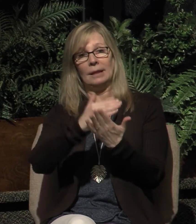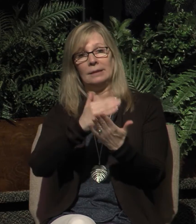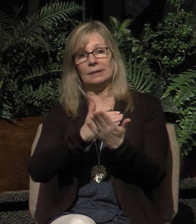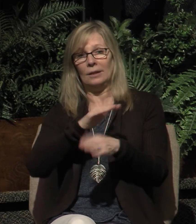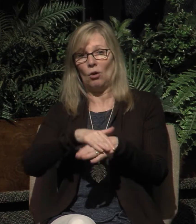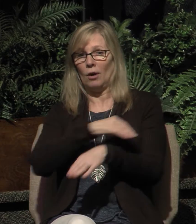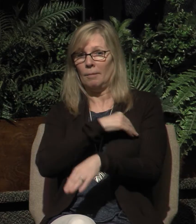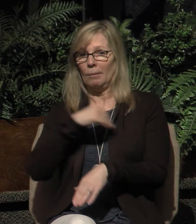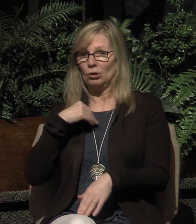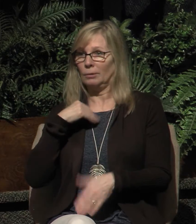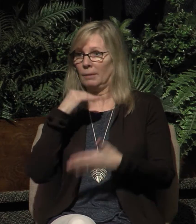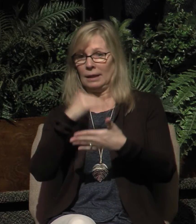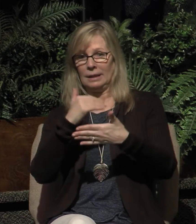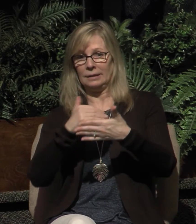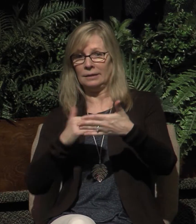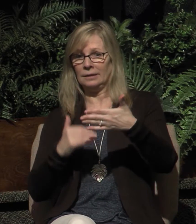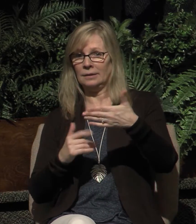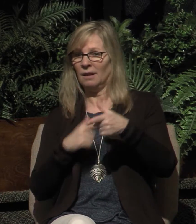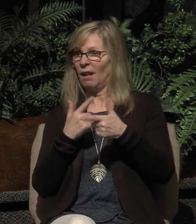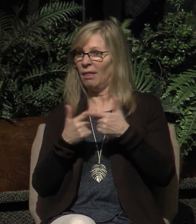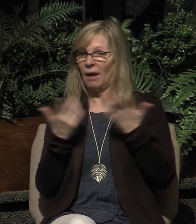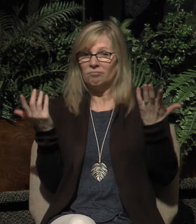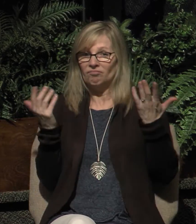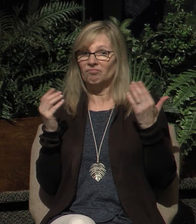a membership role, and there's nothing beyond that.